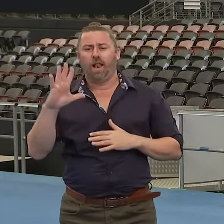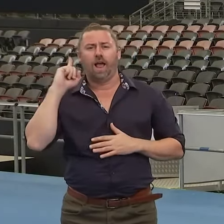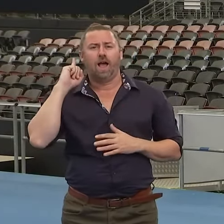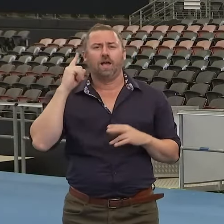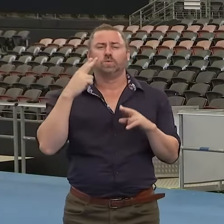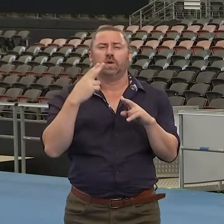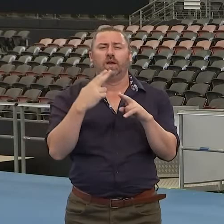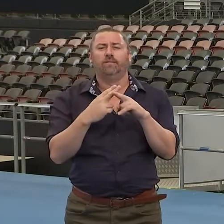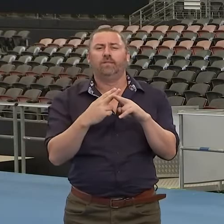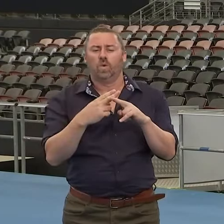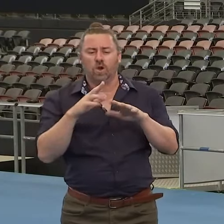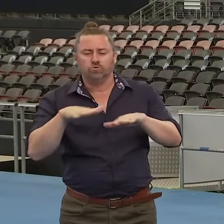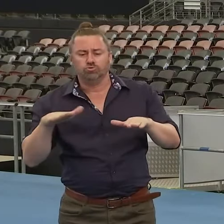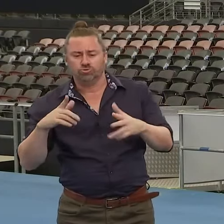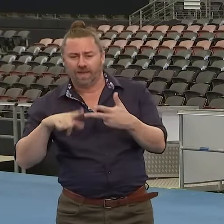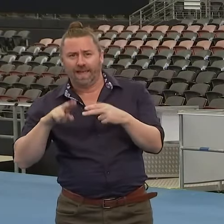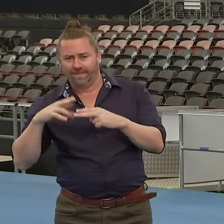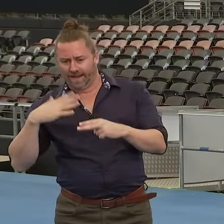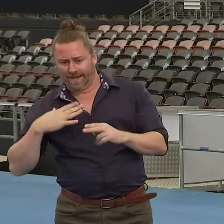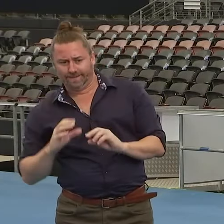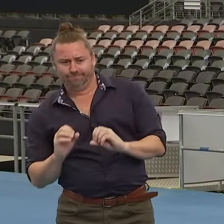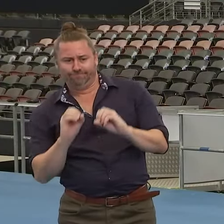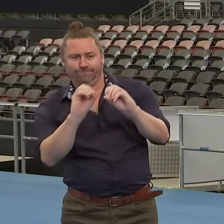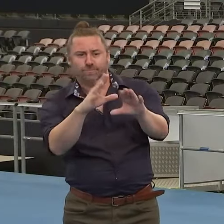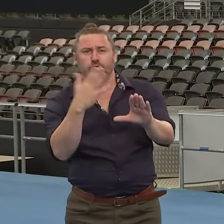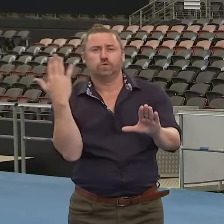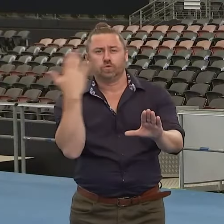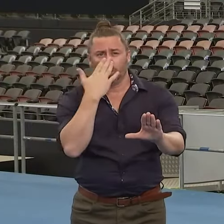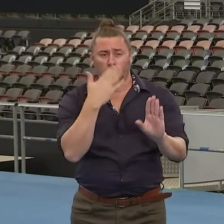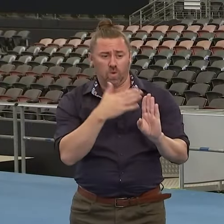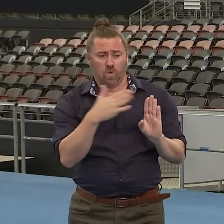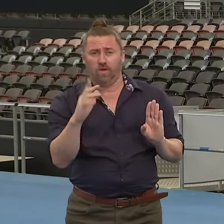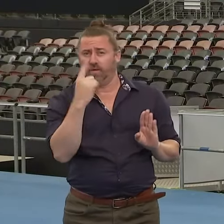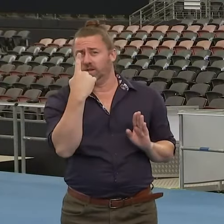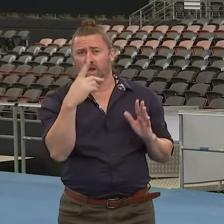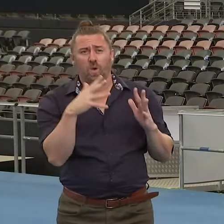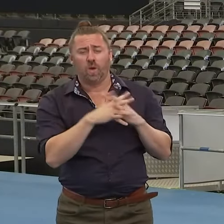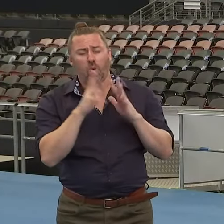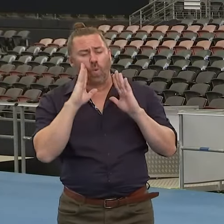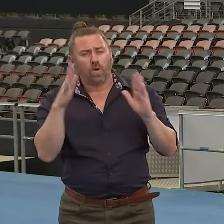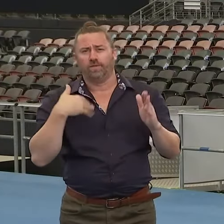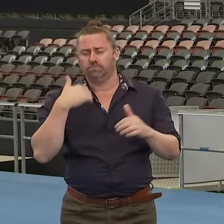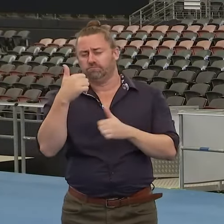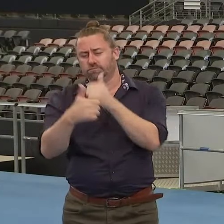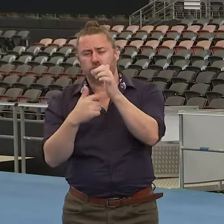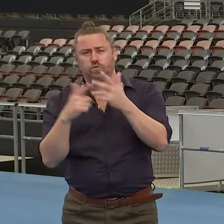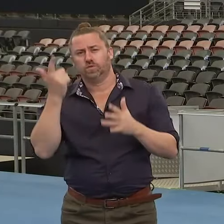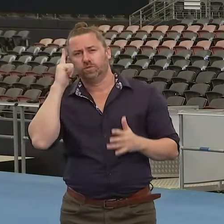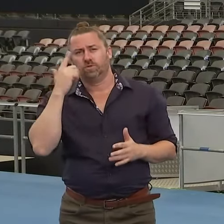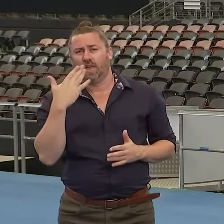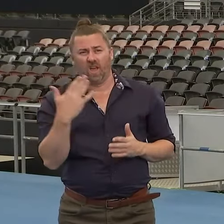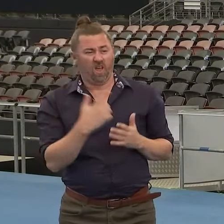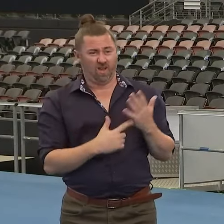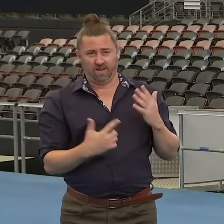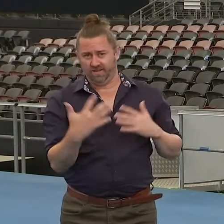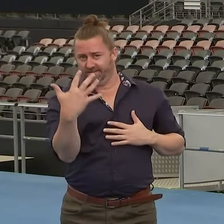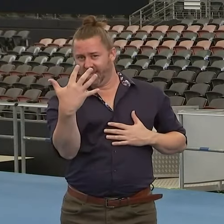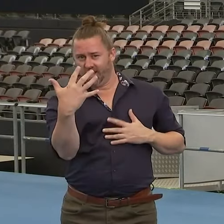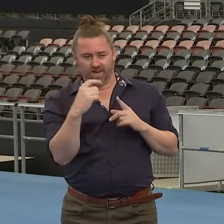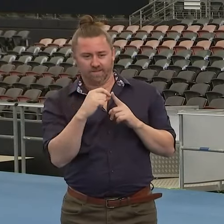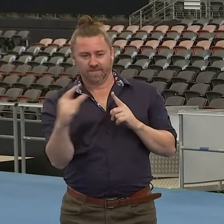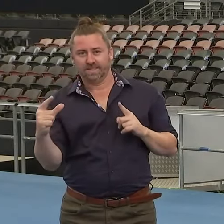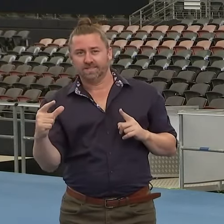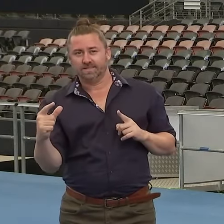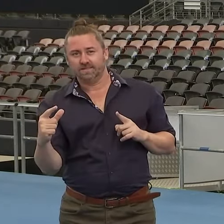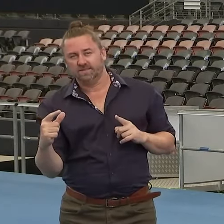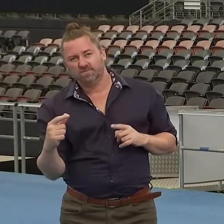vulnerable children and essential workers. And the first week has been fantastic. We've had about a 5% attendance. That's about